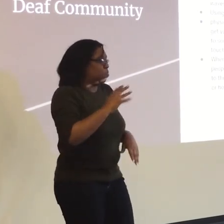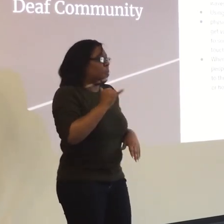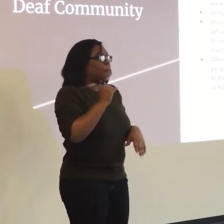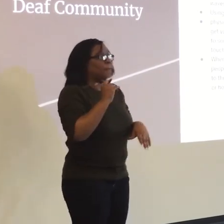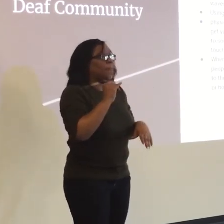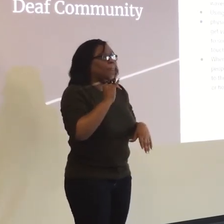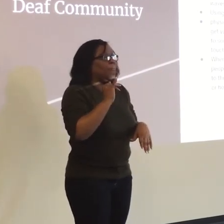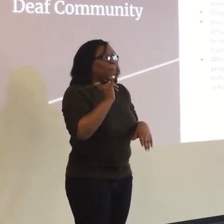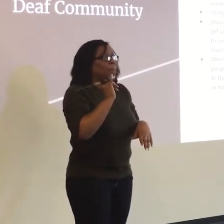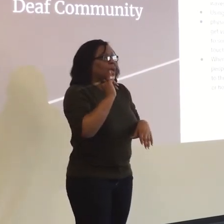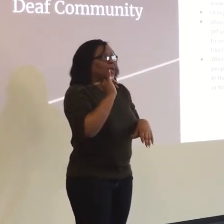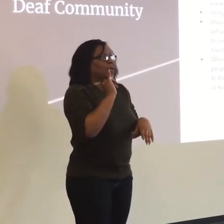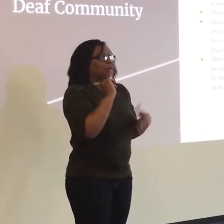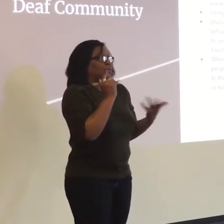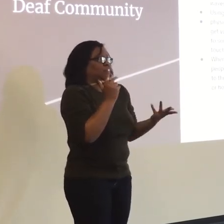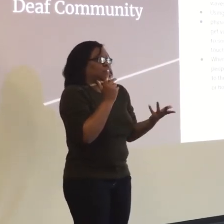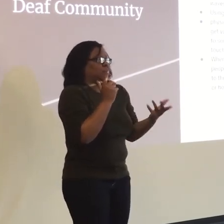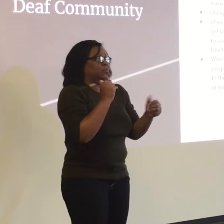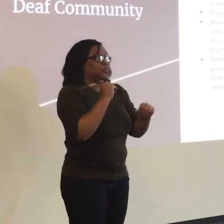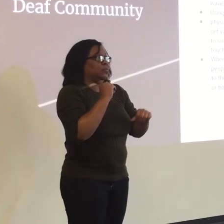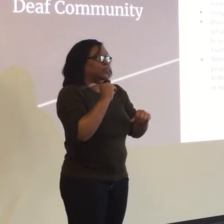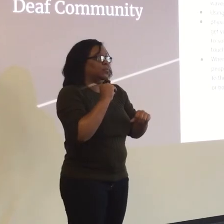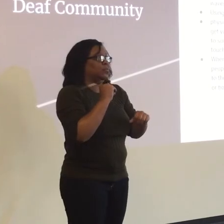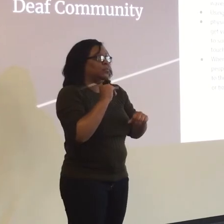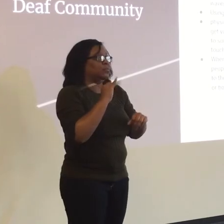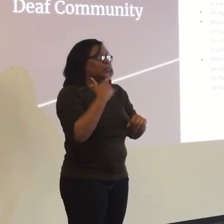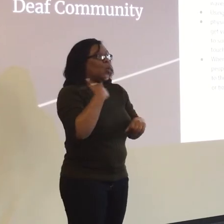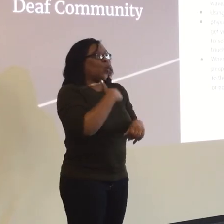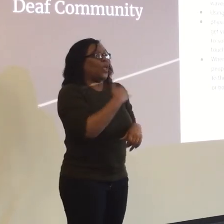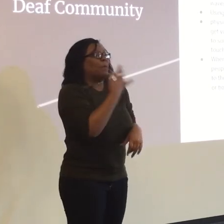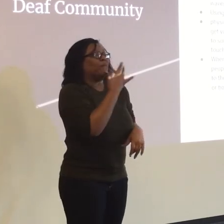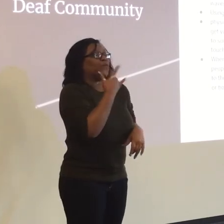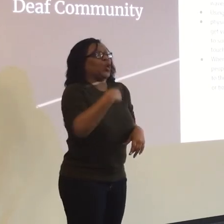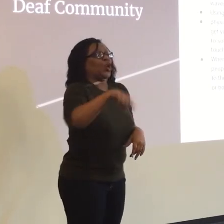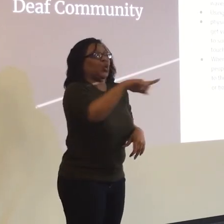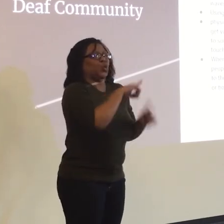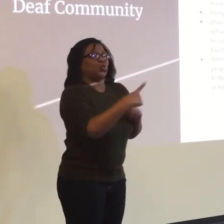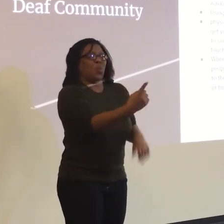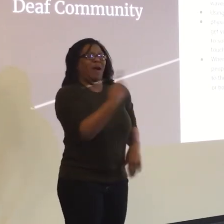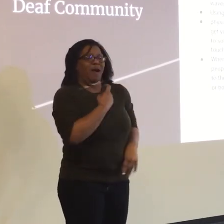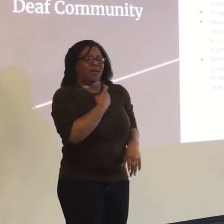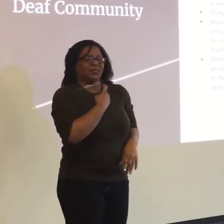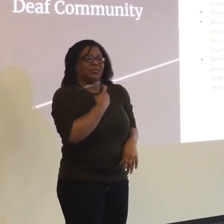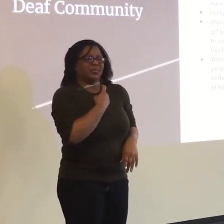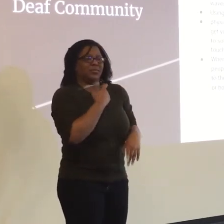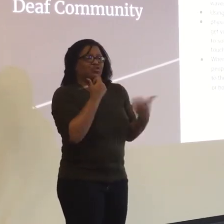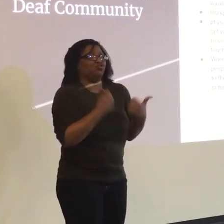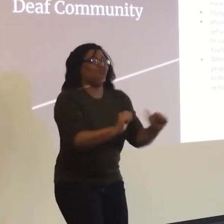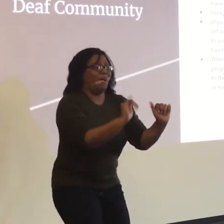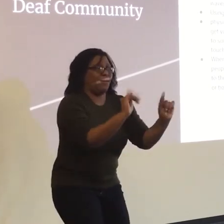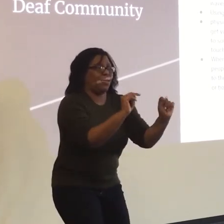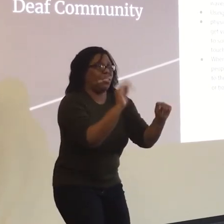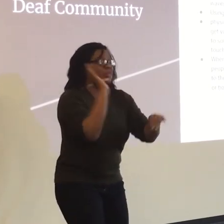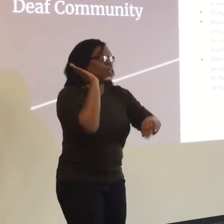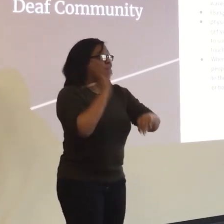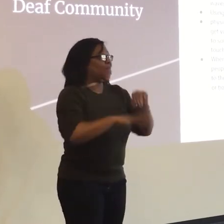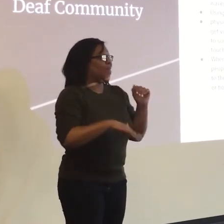and if they're responding appropriately, then you should be okay. Okay. We prefer that you ask and try